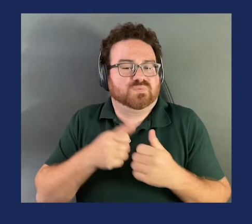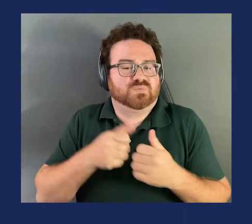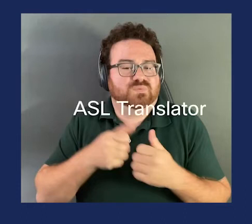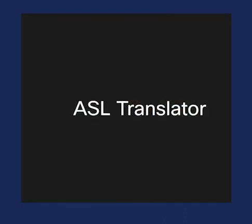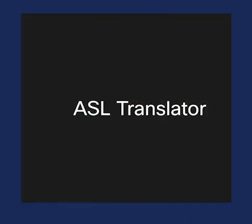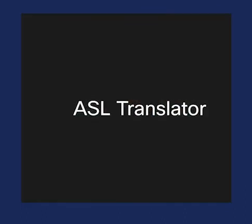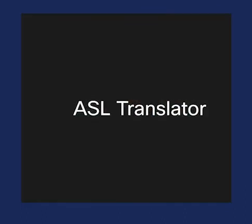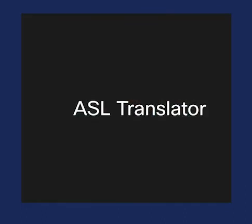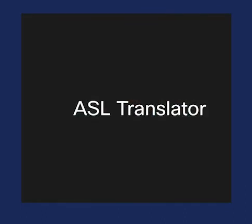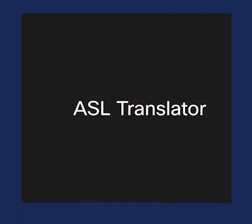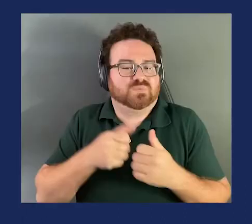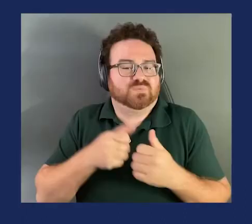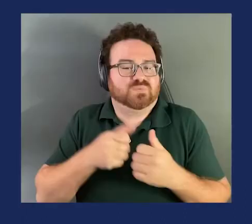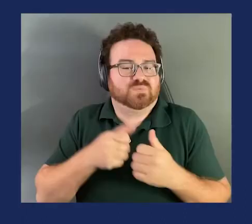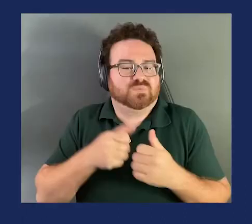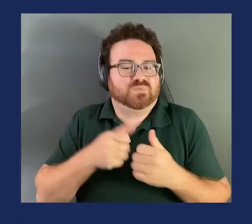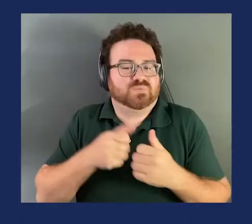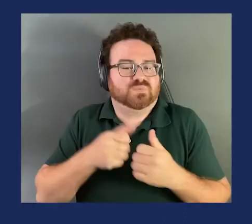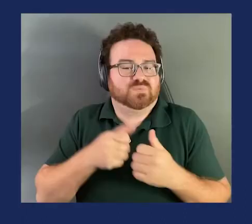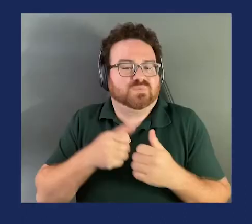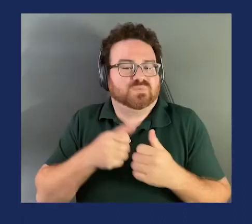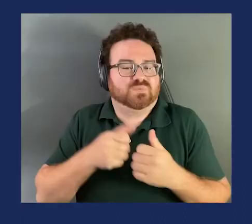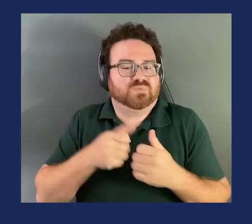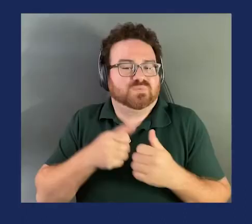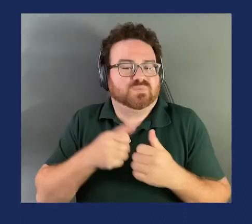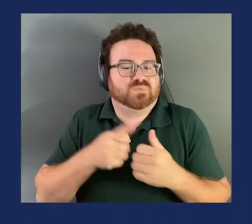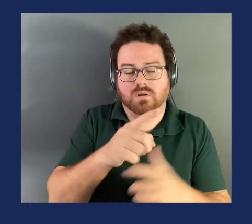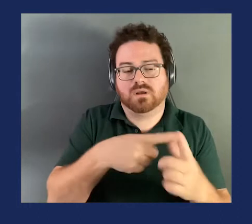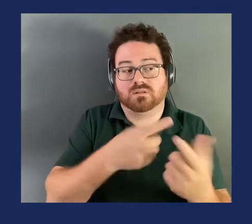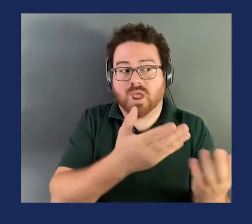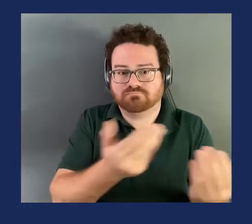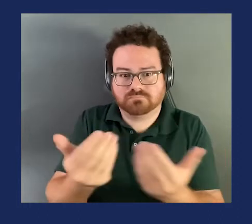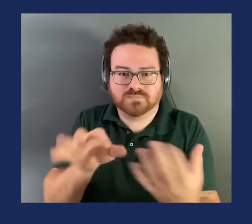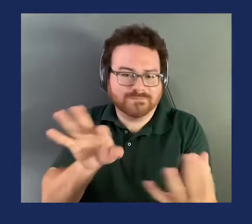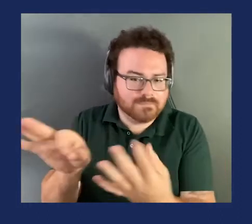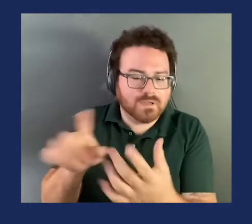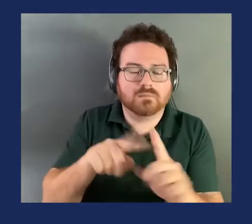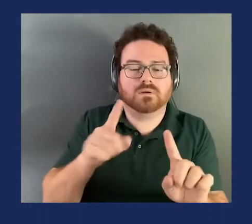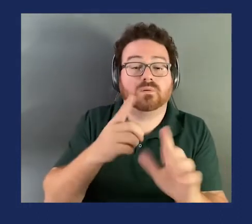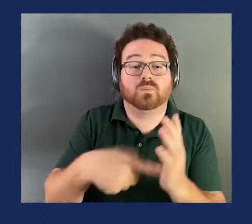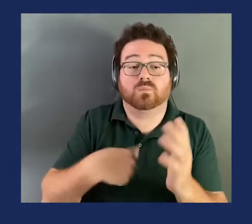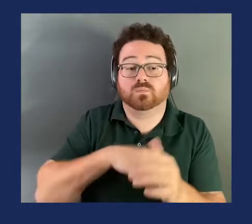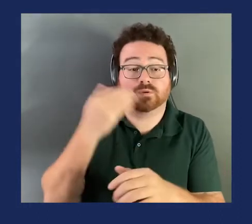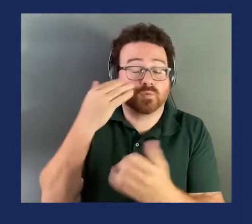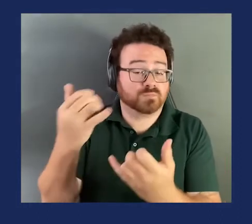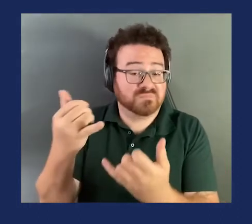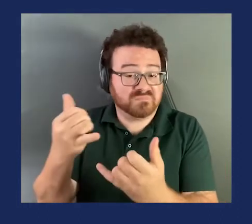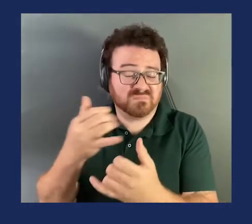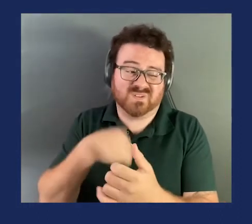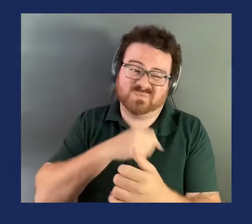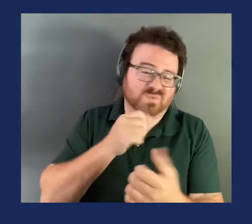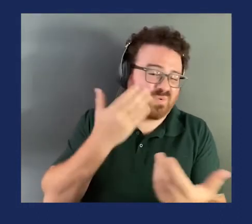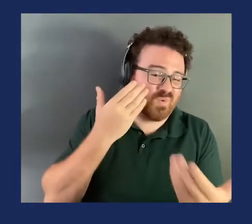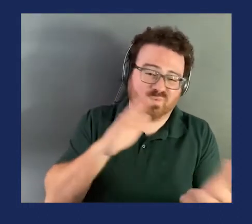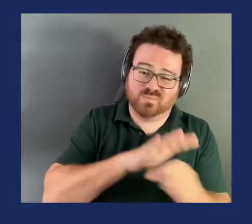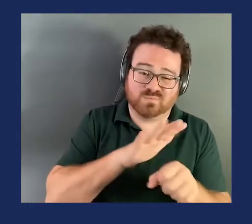solicit comments. But sort of based on what we know about the supply chain and the lack of information that we currently have, I do want to hear from